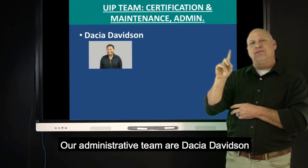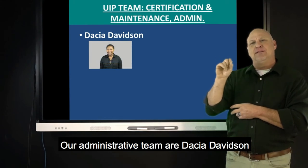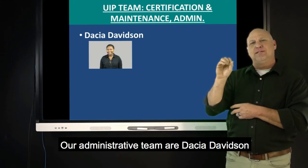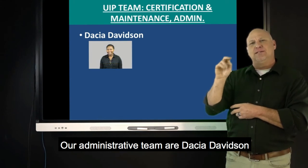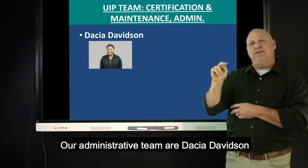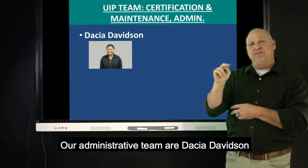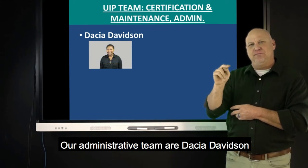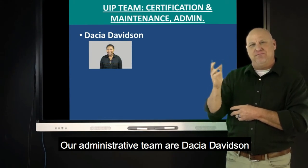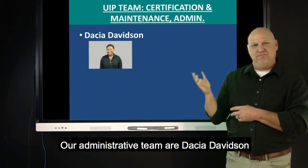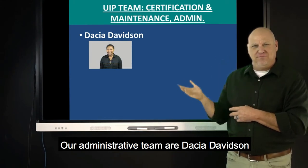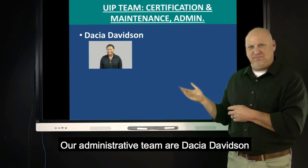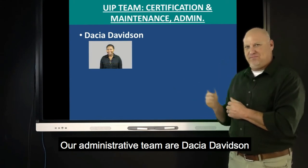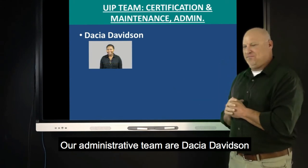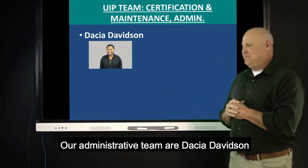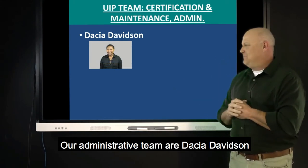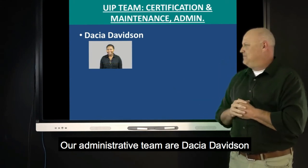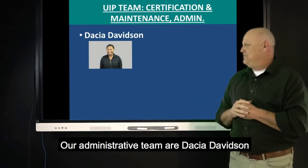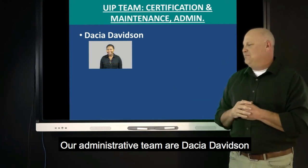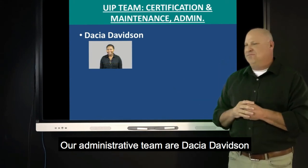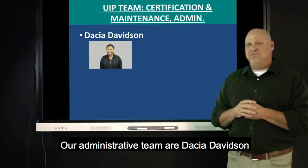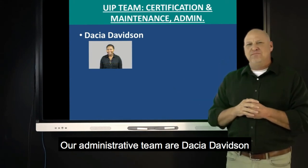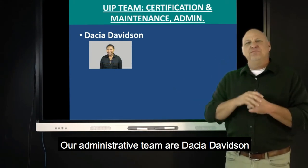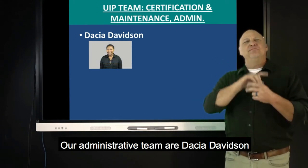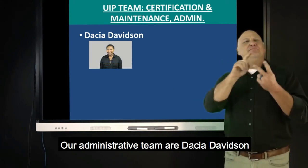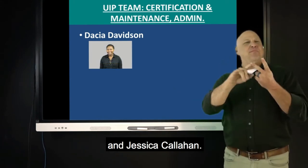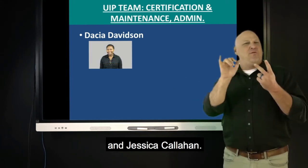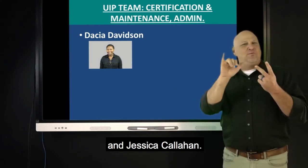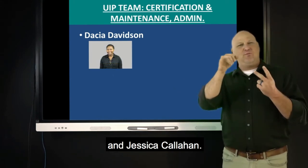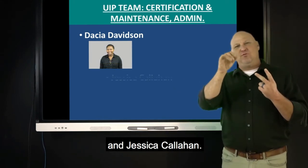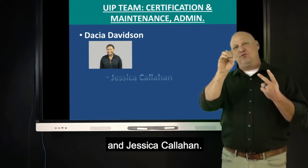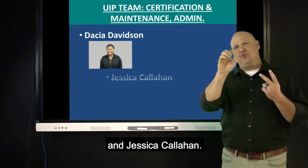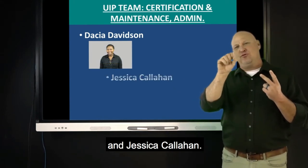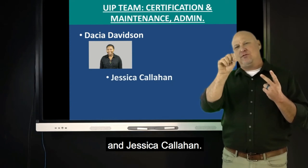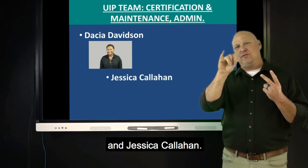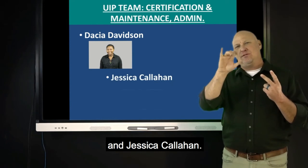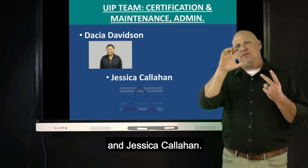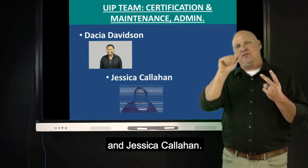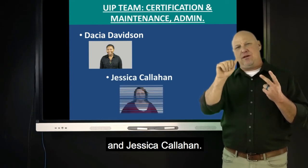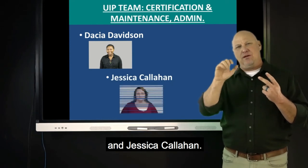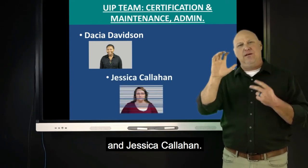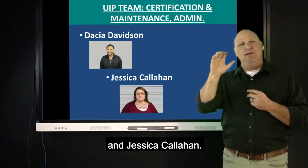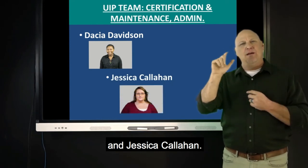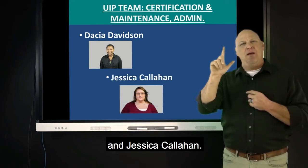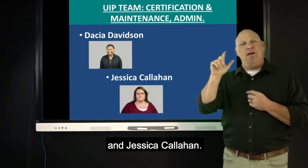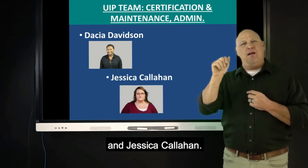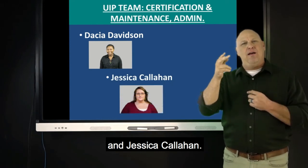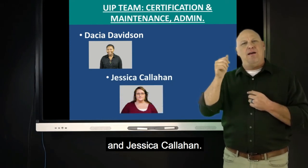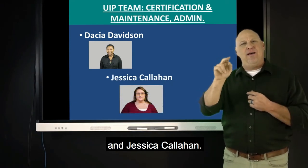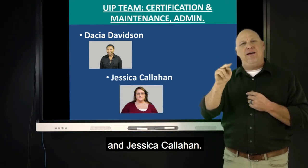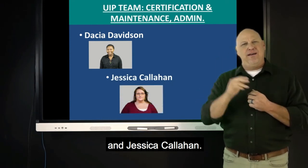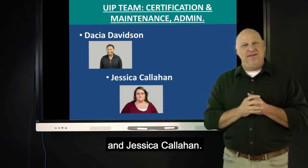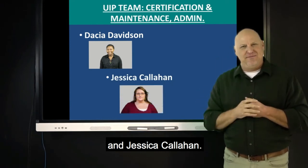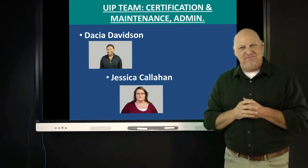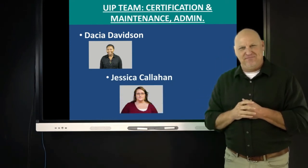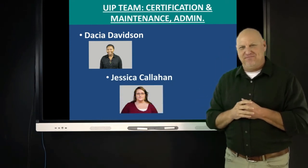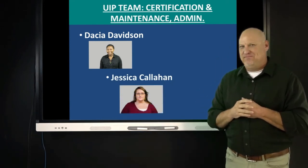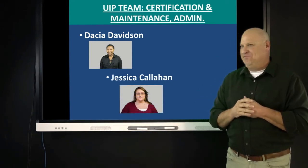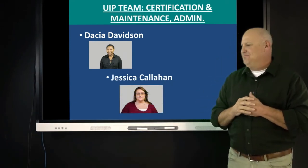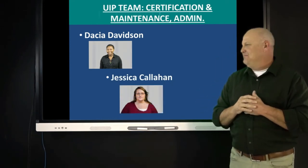recognition. We've got Daisha Davidson, and also Jessica Callahan.